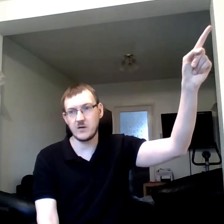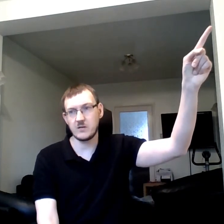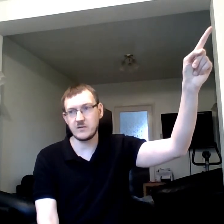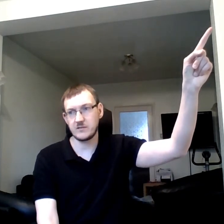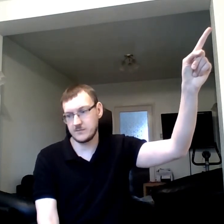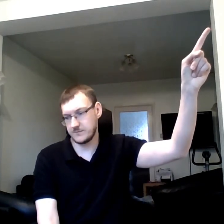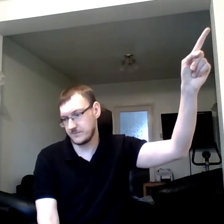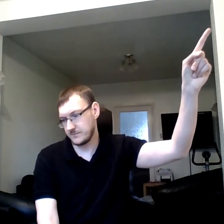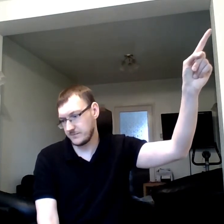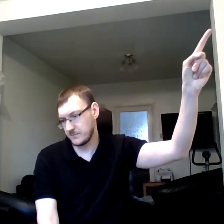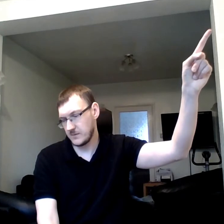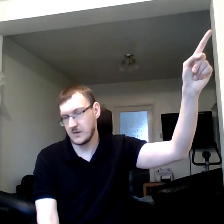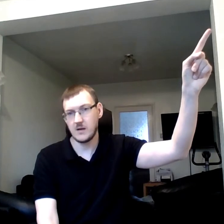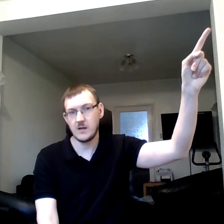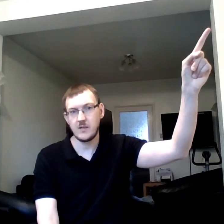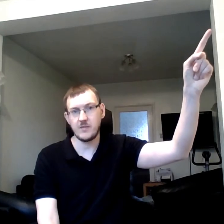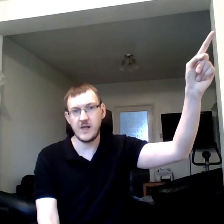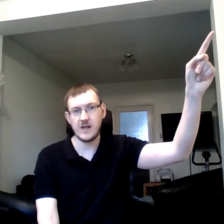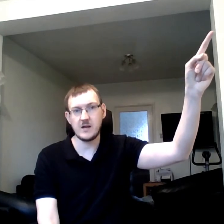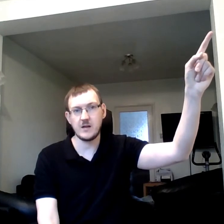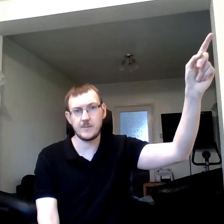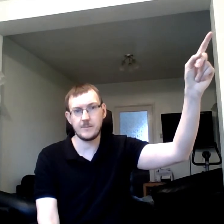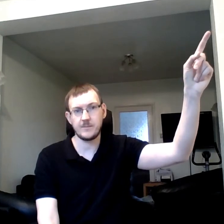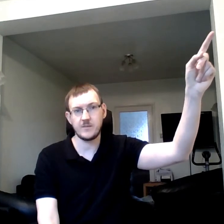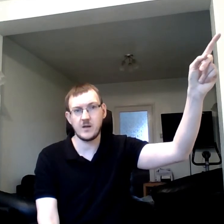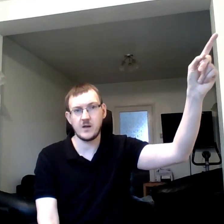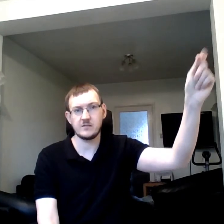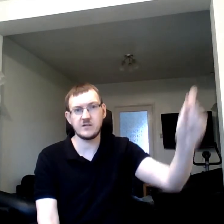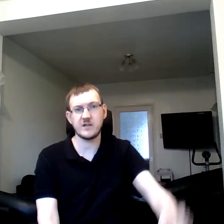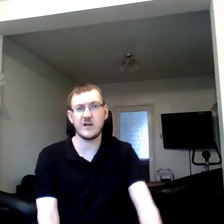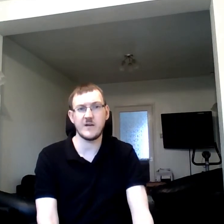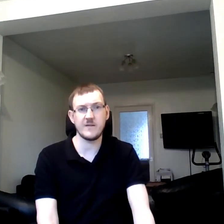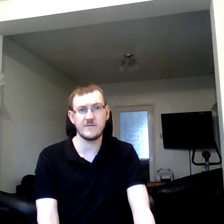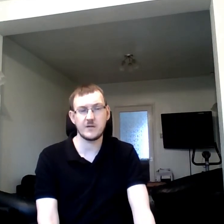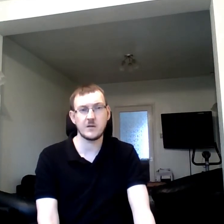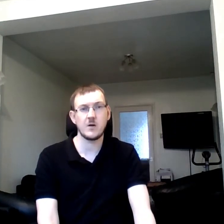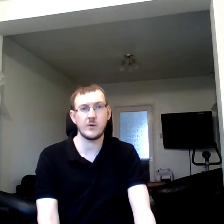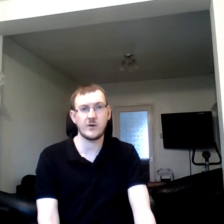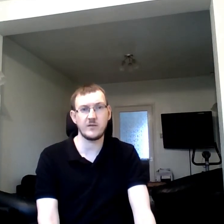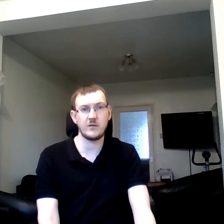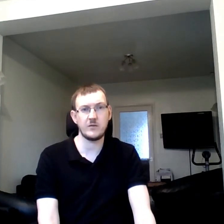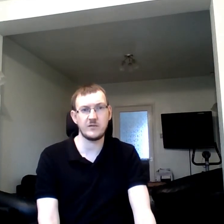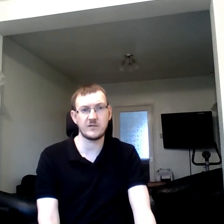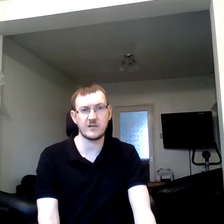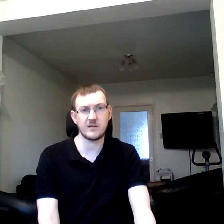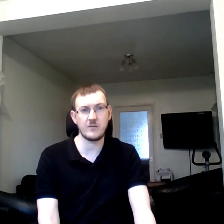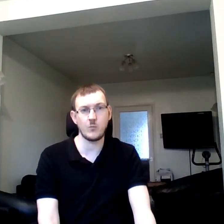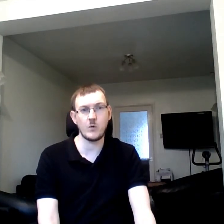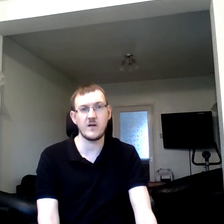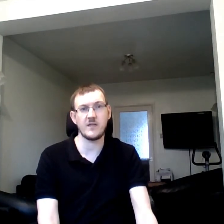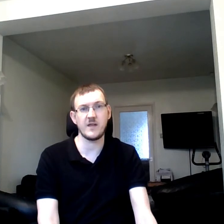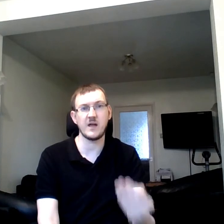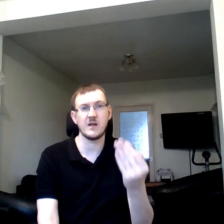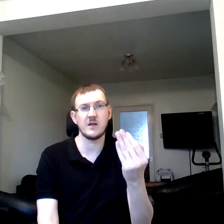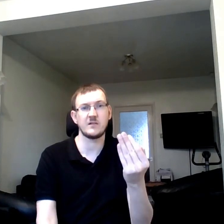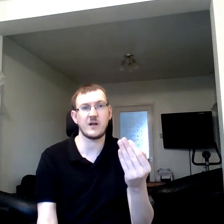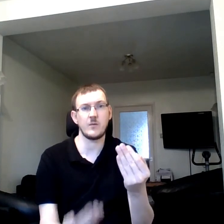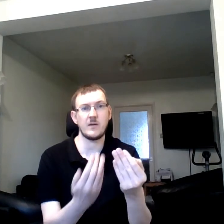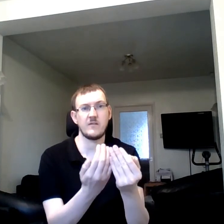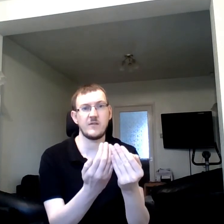God. And then deserve. We're going to use the sign worthy. So if